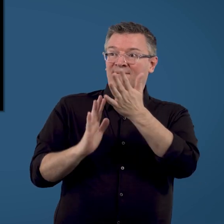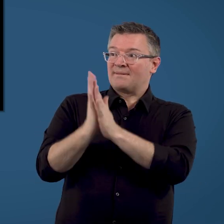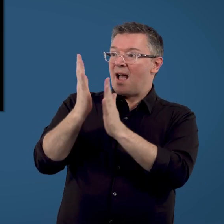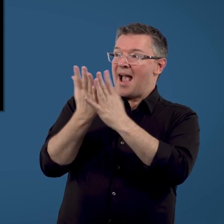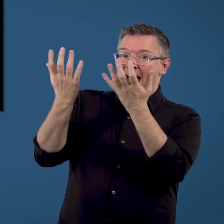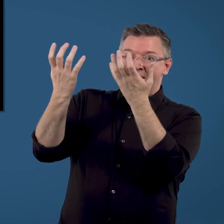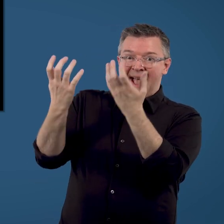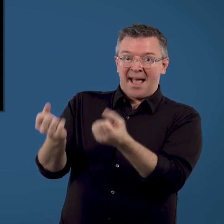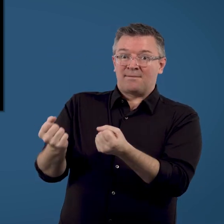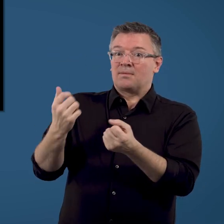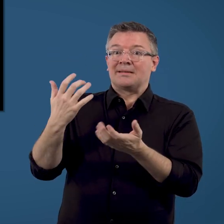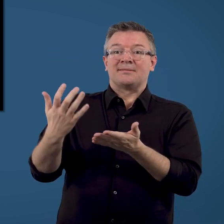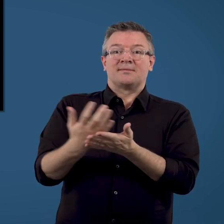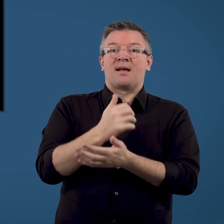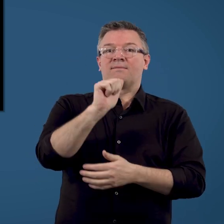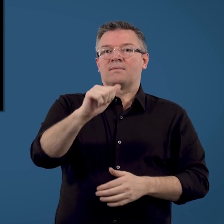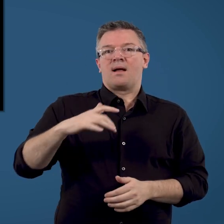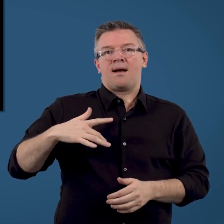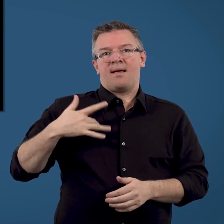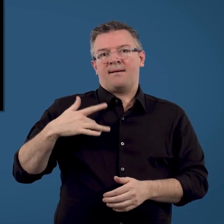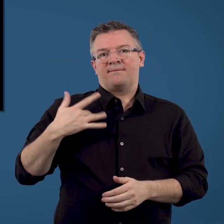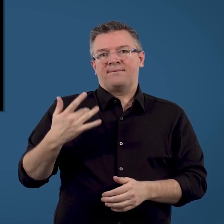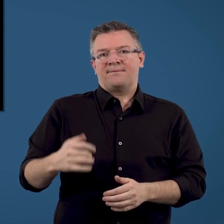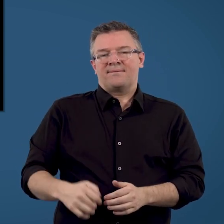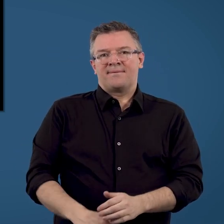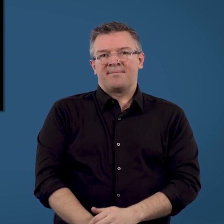starts, is always your safest option.